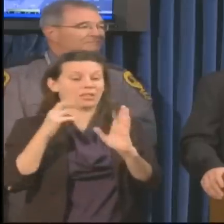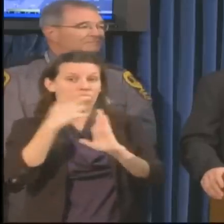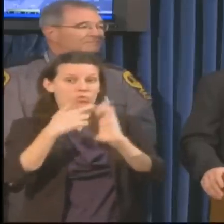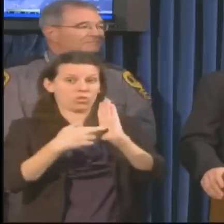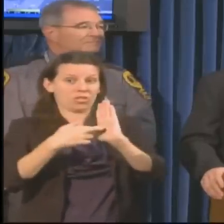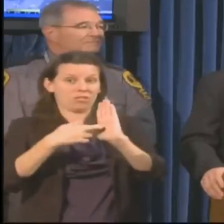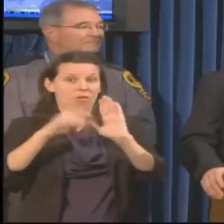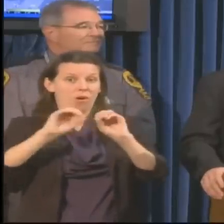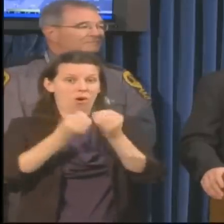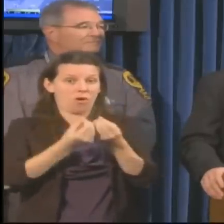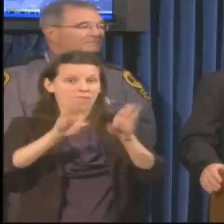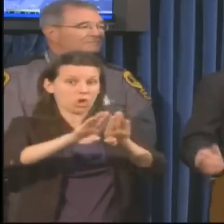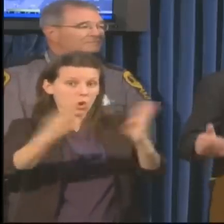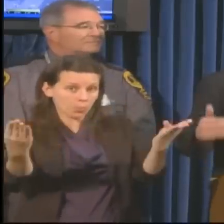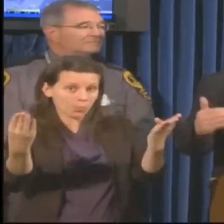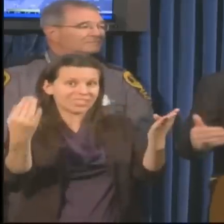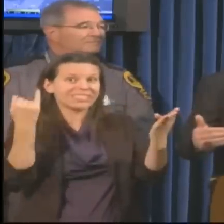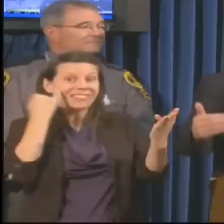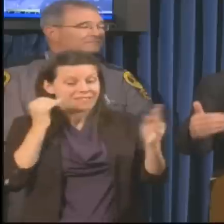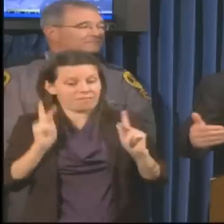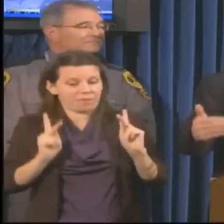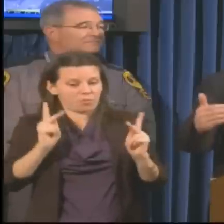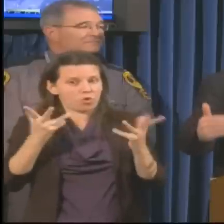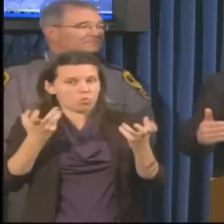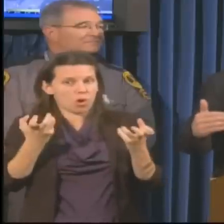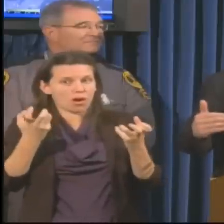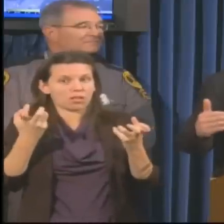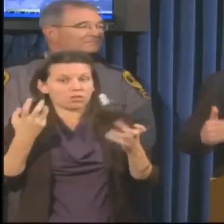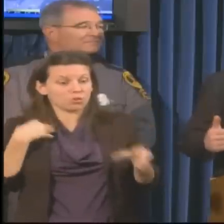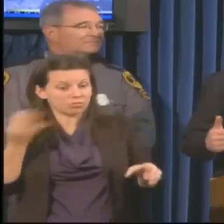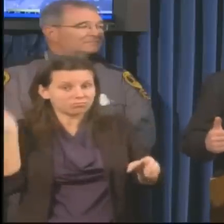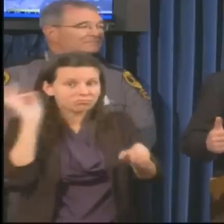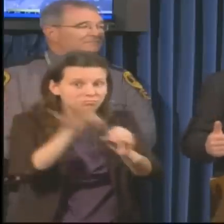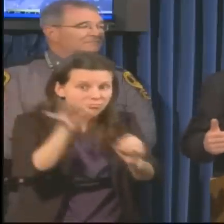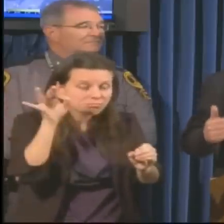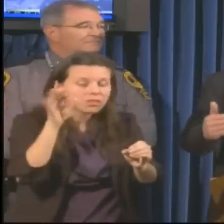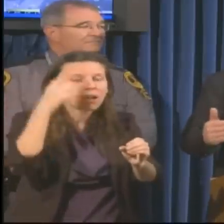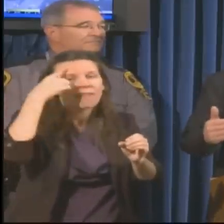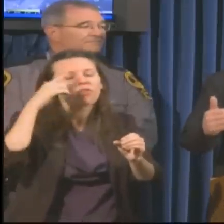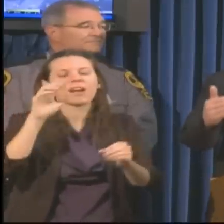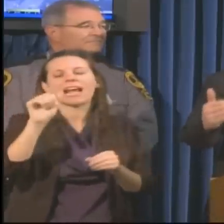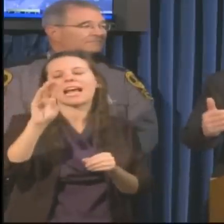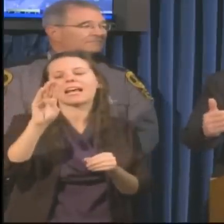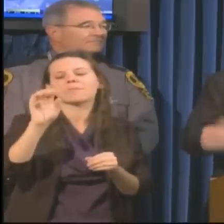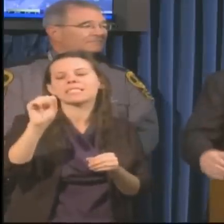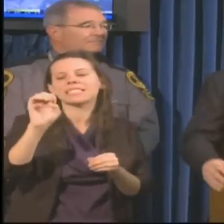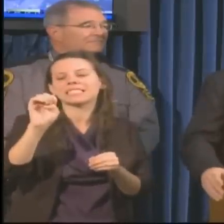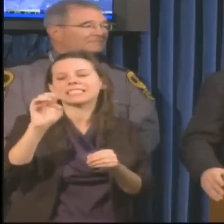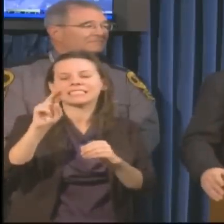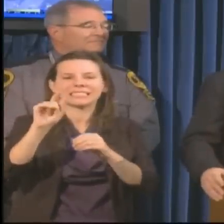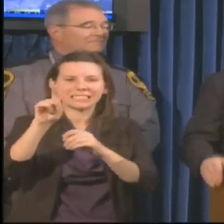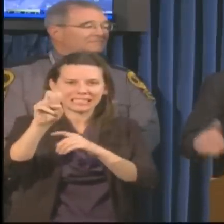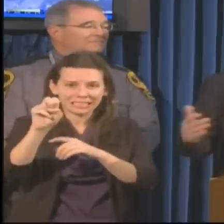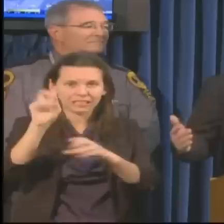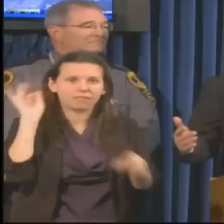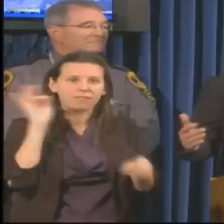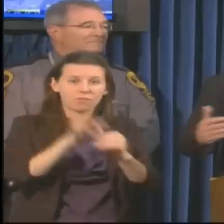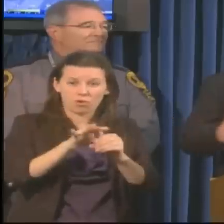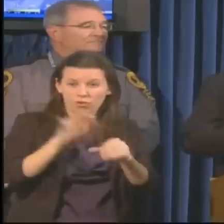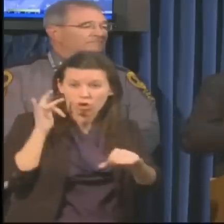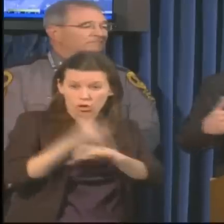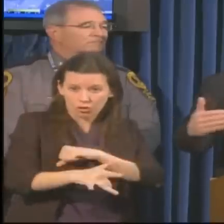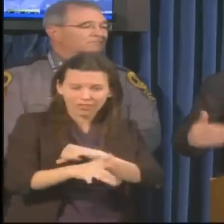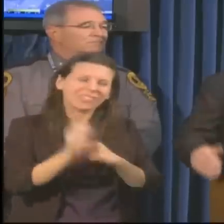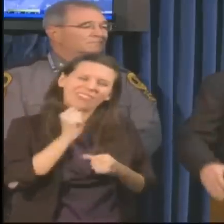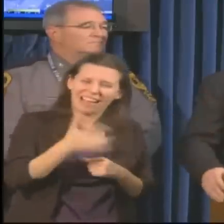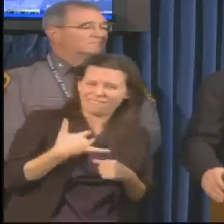open so that people that are authorized legally to cast absentee ballots in person in advance can do so. As you know, we don't have